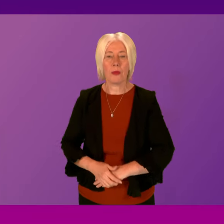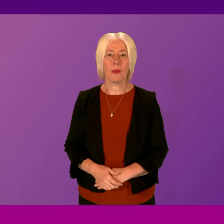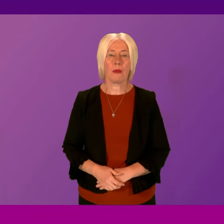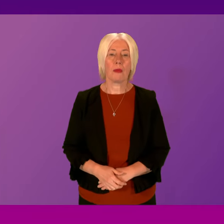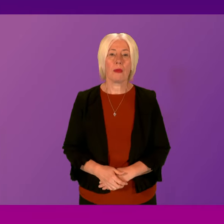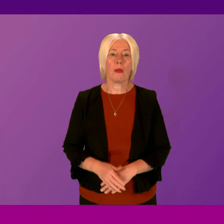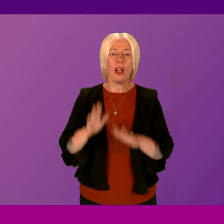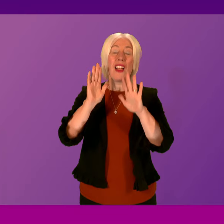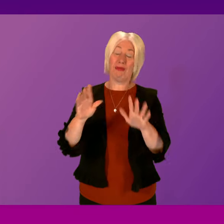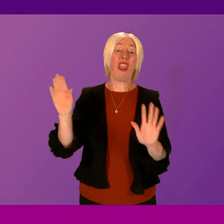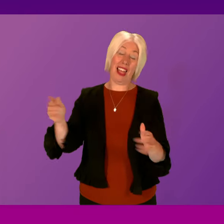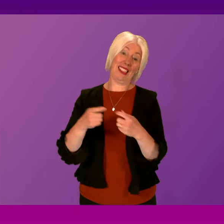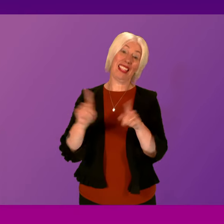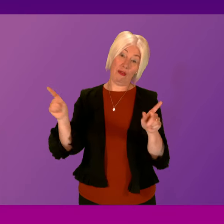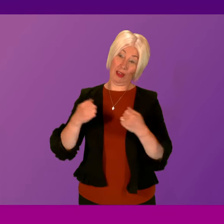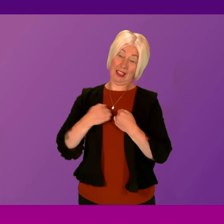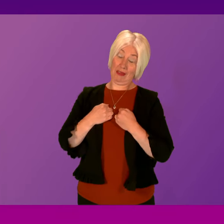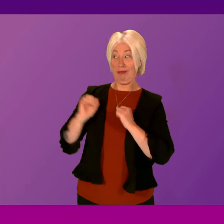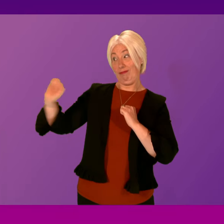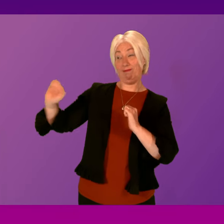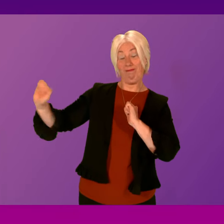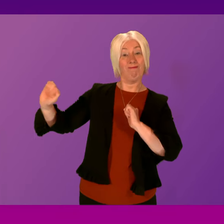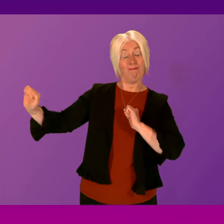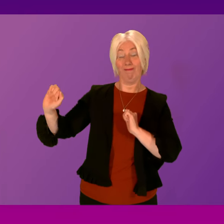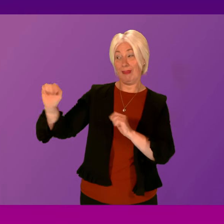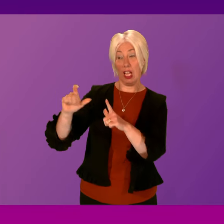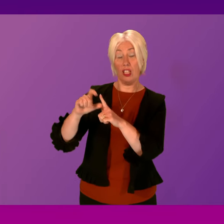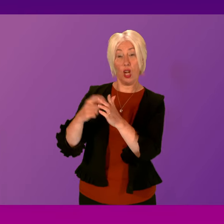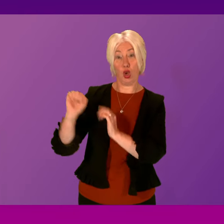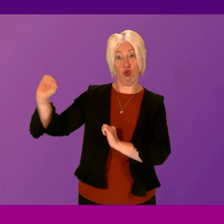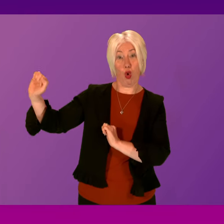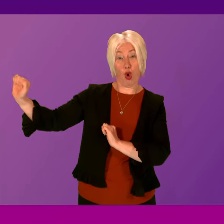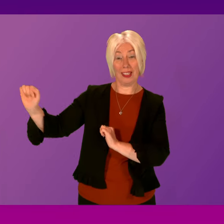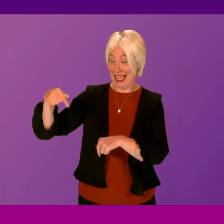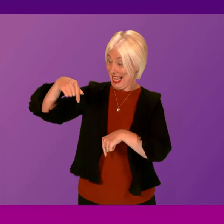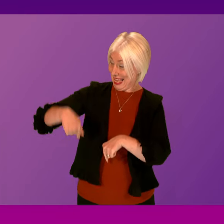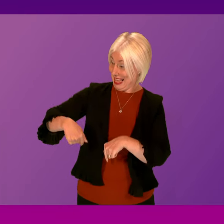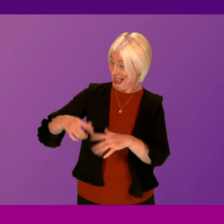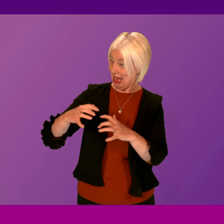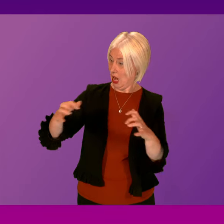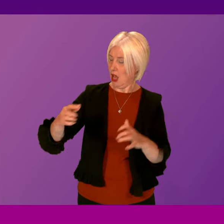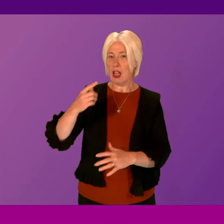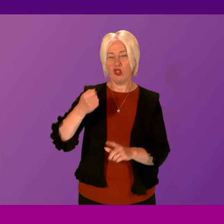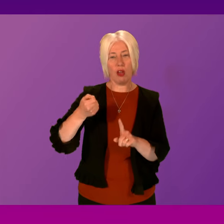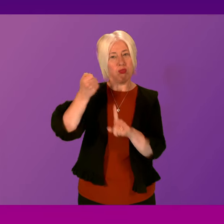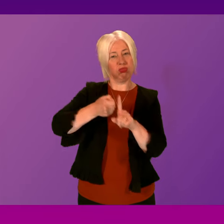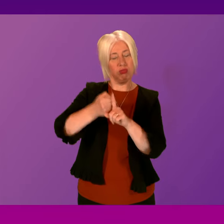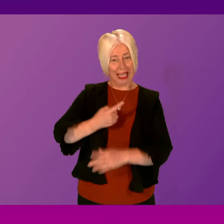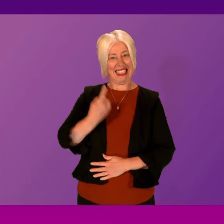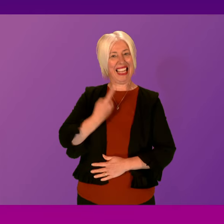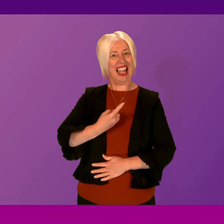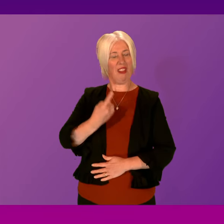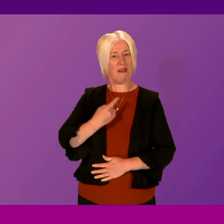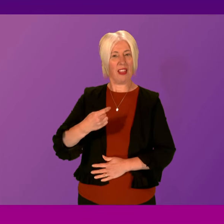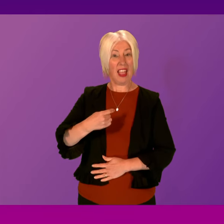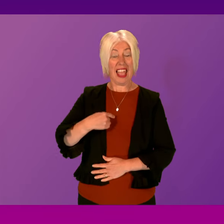this is the difference between us, presiding officer, that Douglas Ross is standing here advocating for himself as one of the